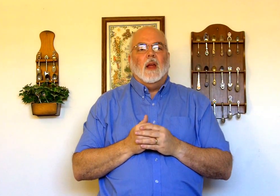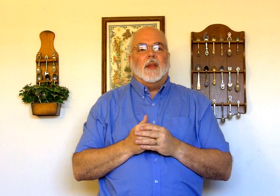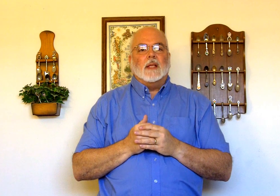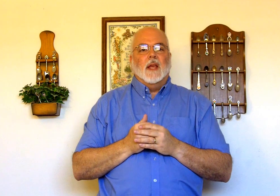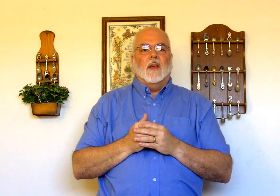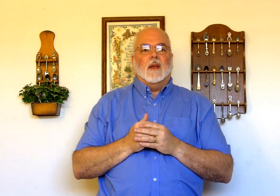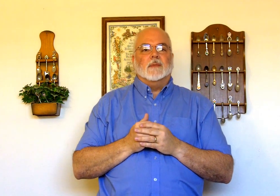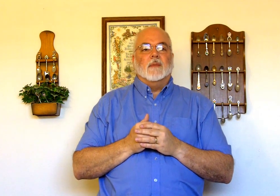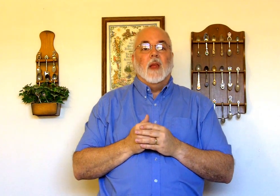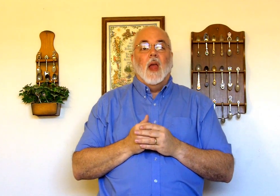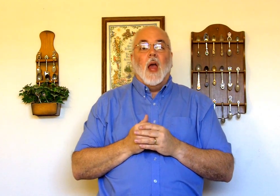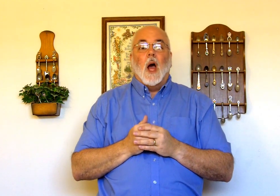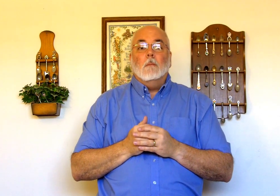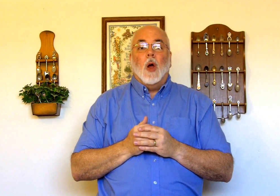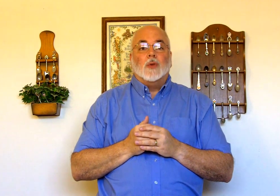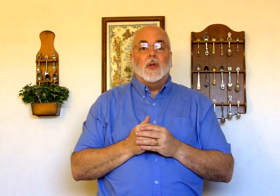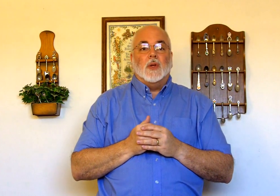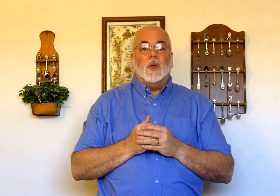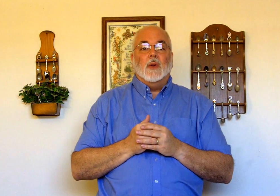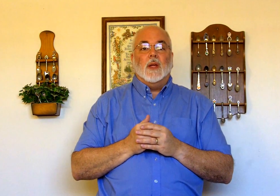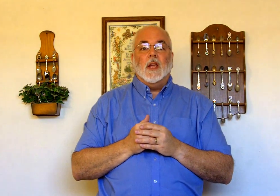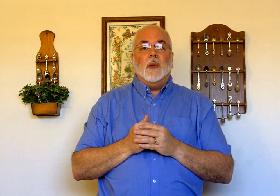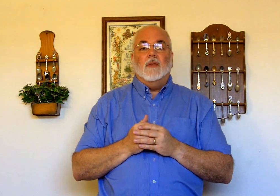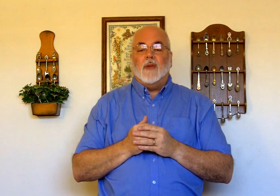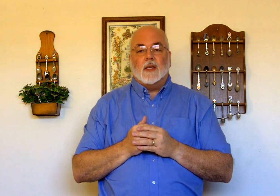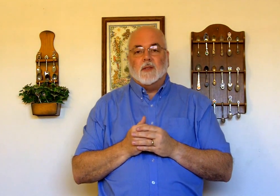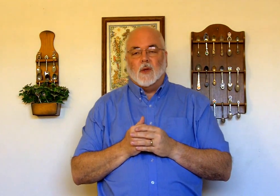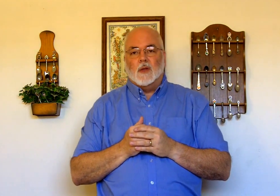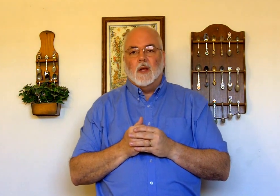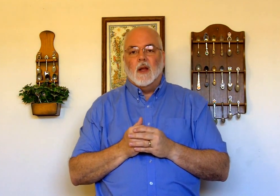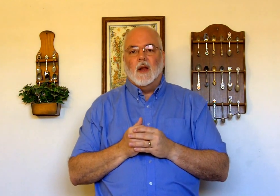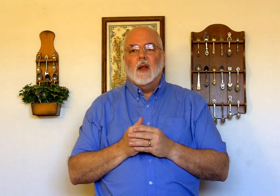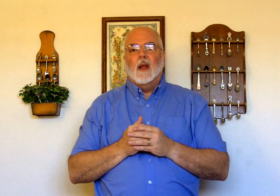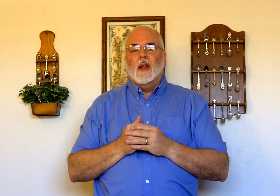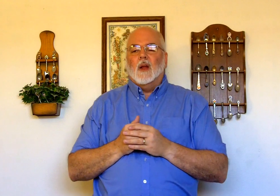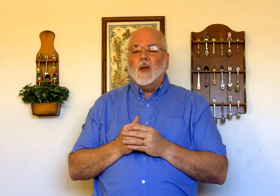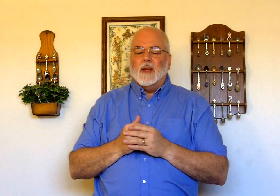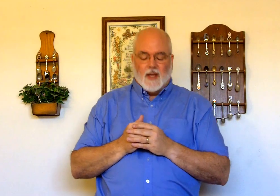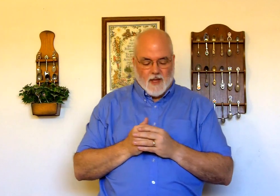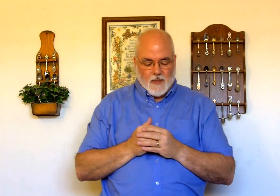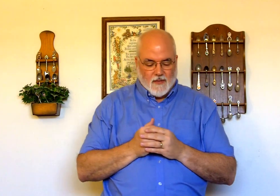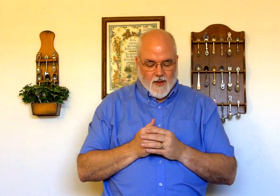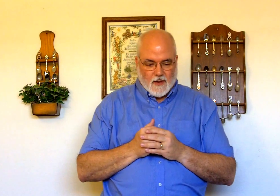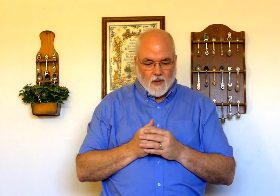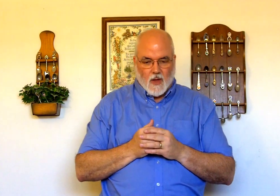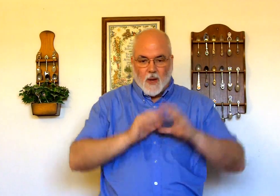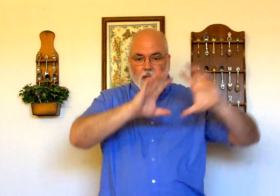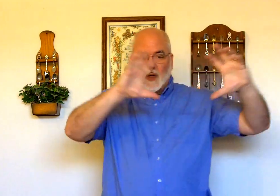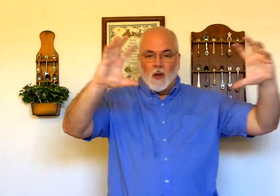Thanksgiving. Thanksgiving. A multitude keeping festival. Okay? Keeping festival. Okay? We know what a